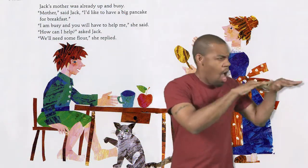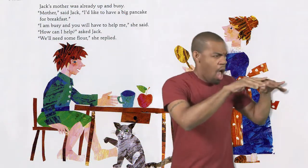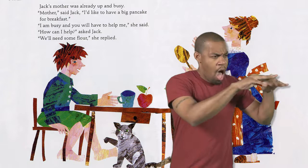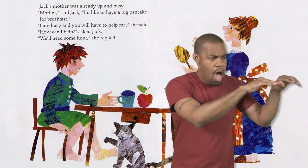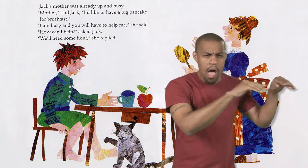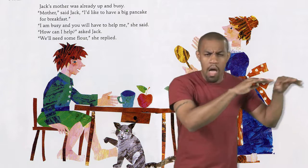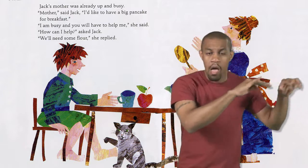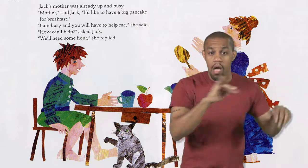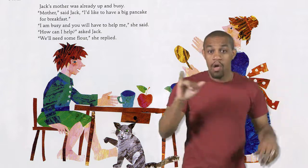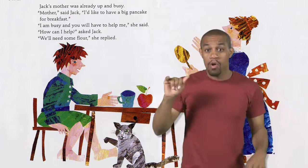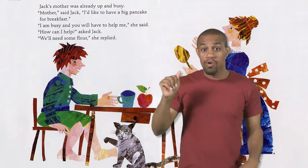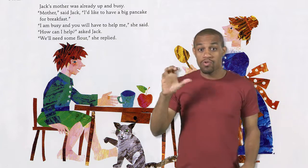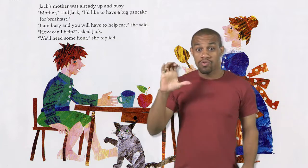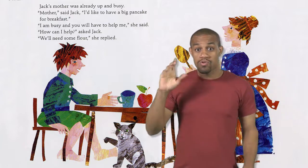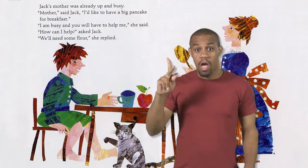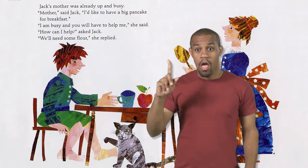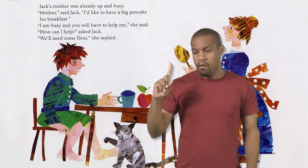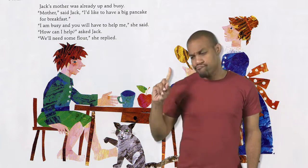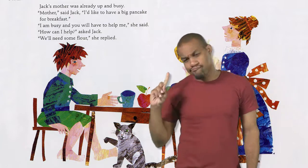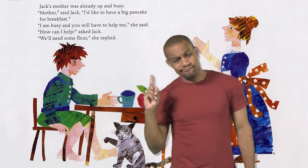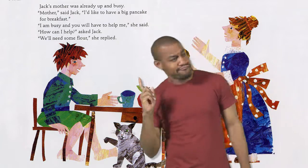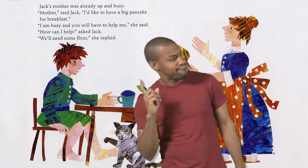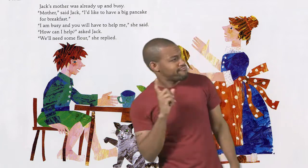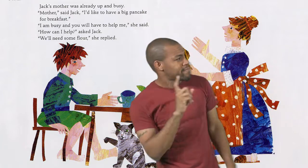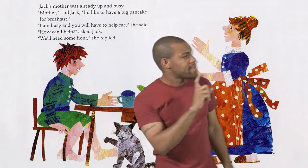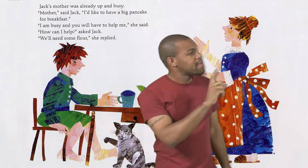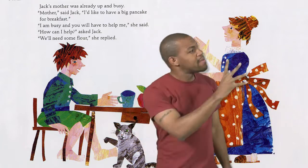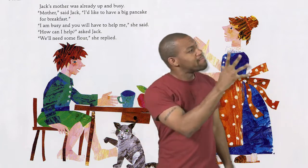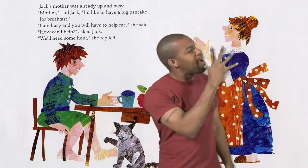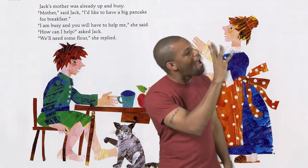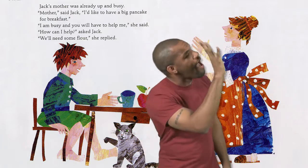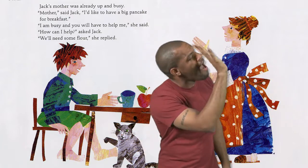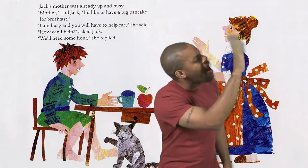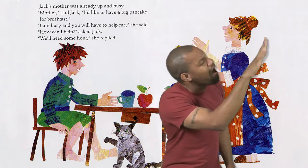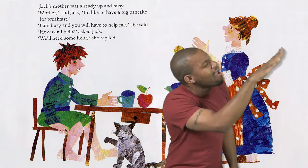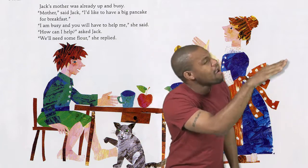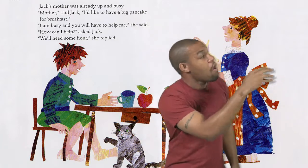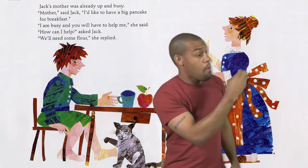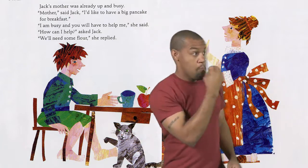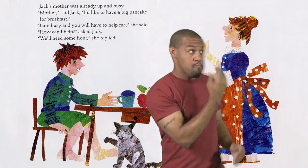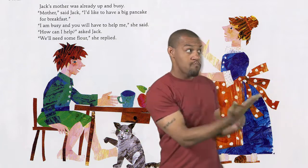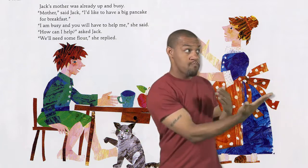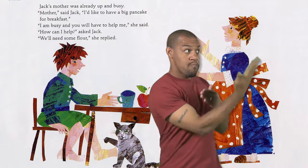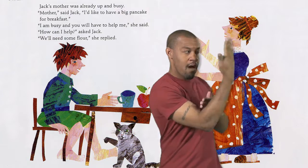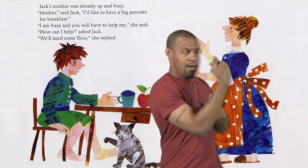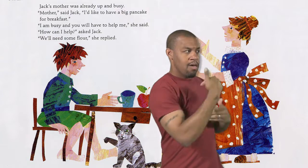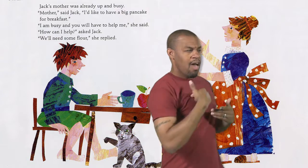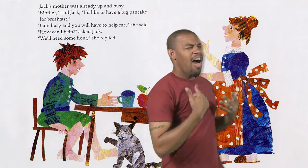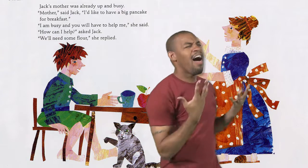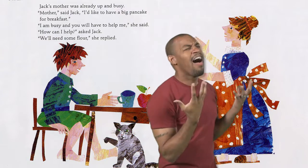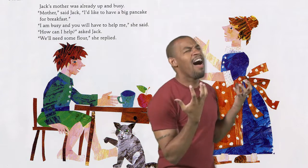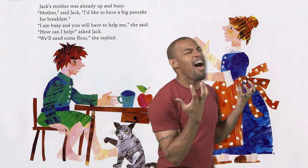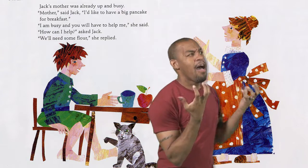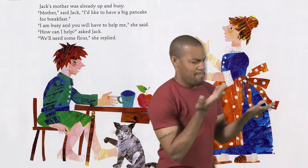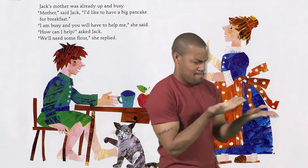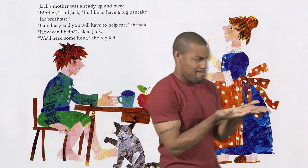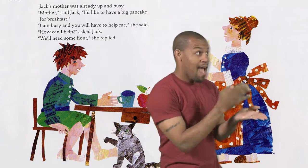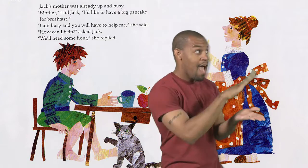Jack's mother was already up and busy Mother, said Jack, I'd like to have a big pancake for